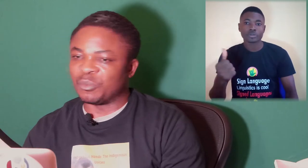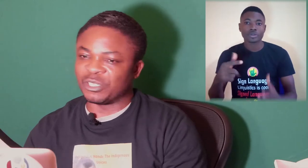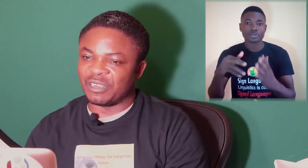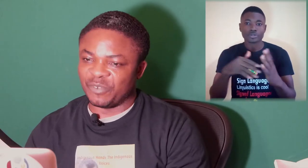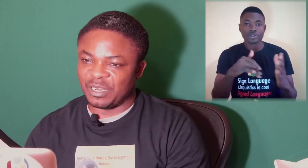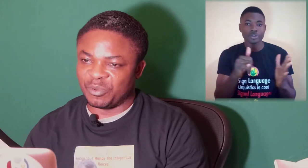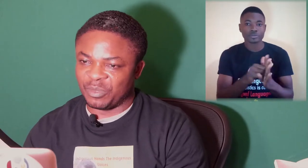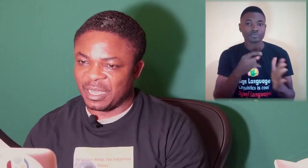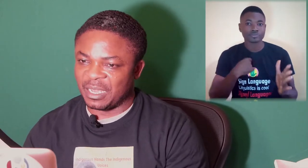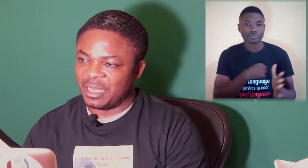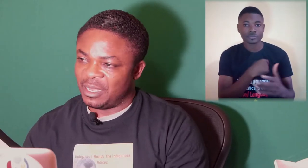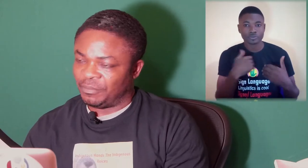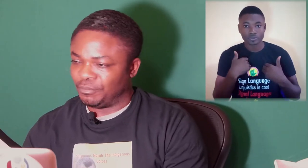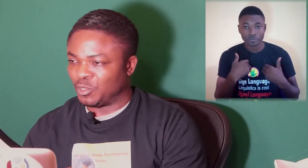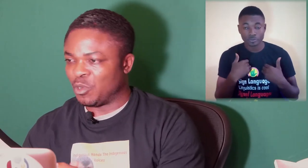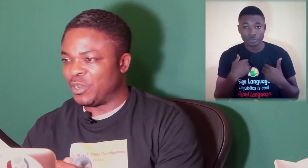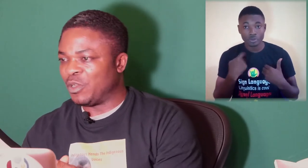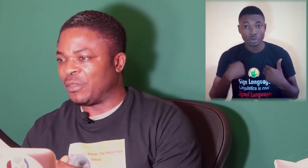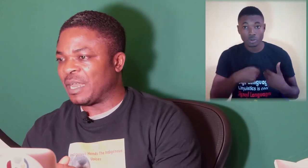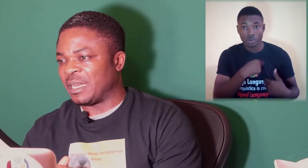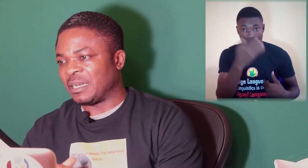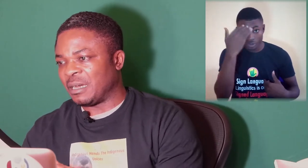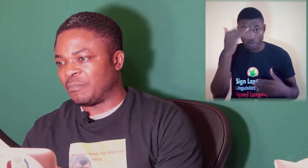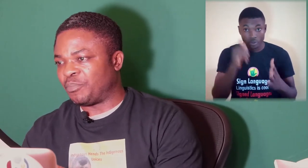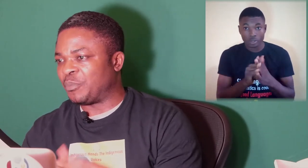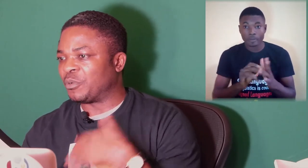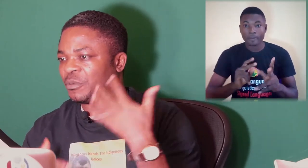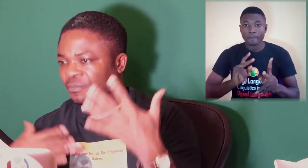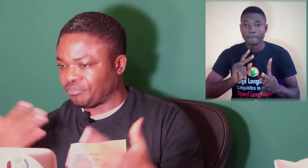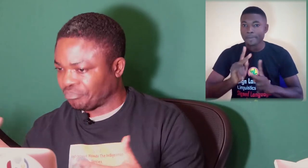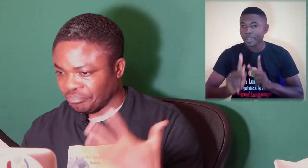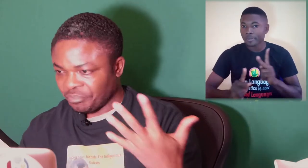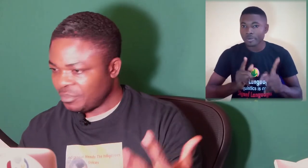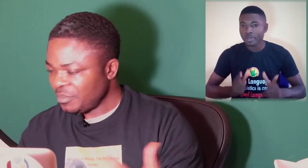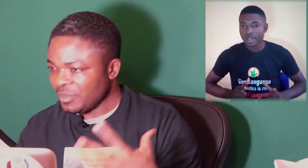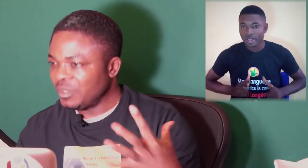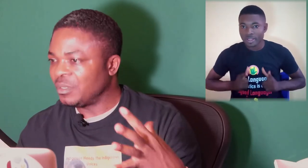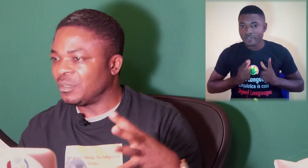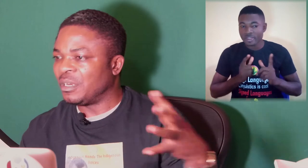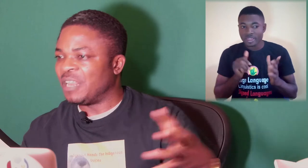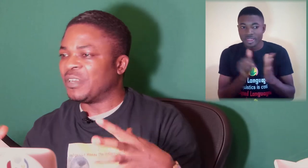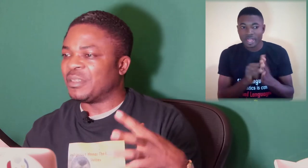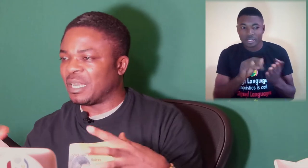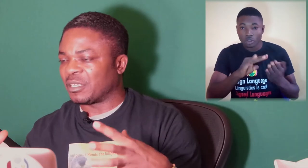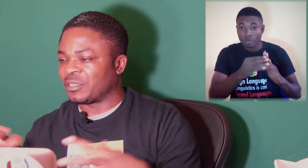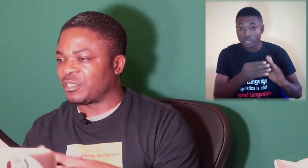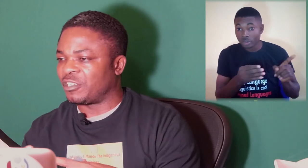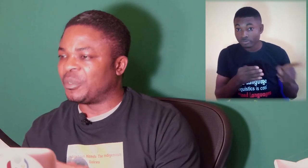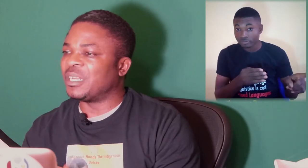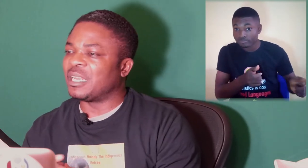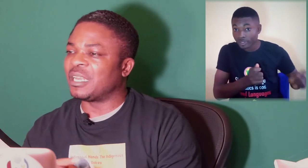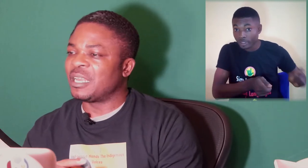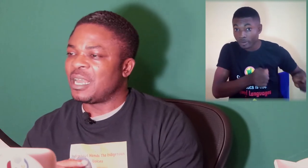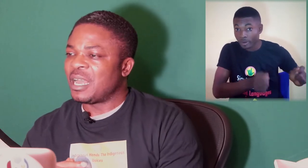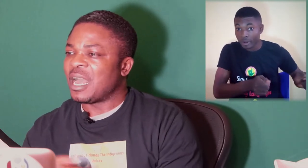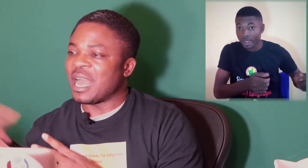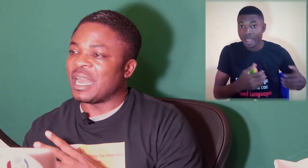much available there. So we know that people living in that community had